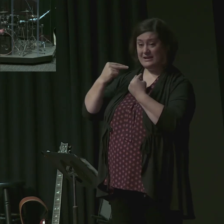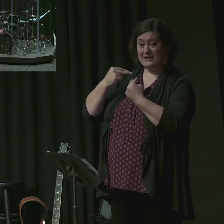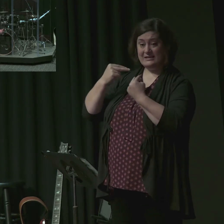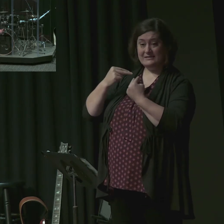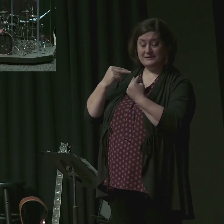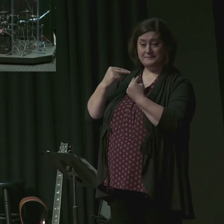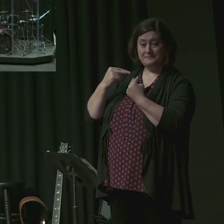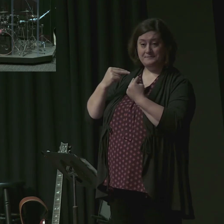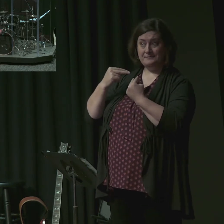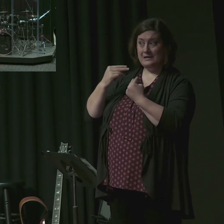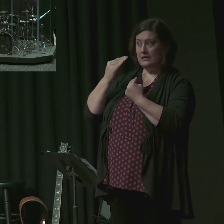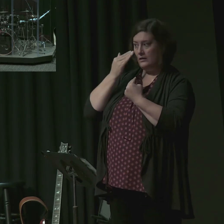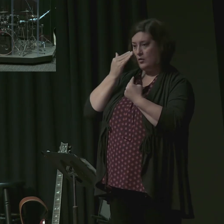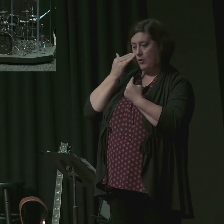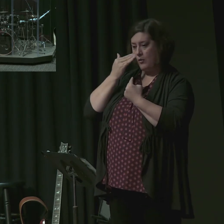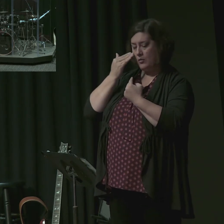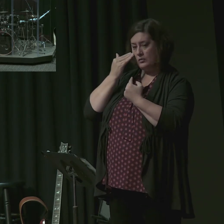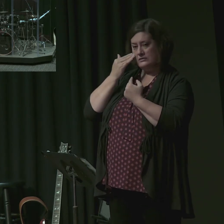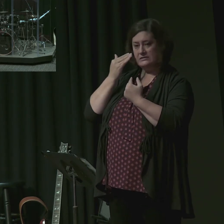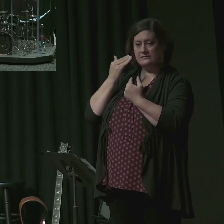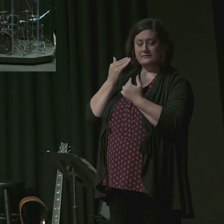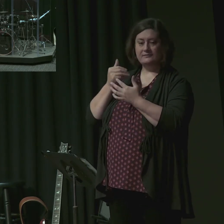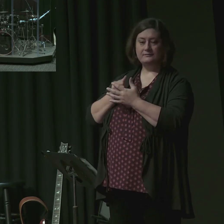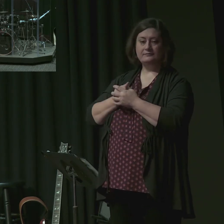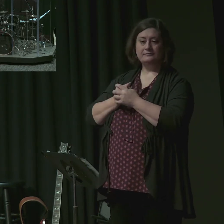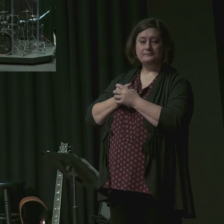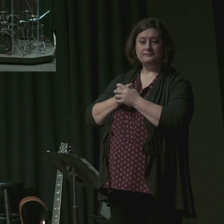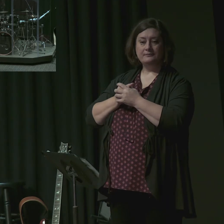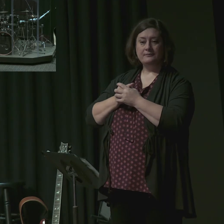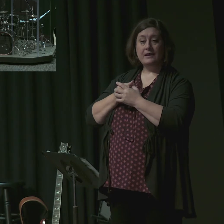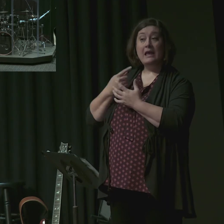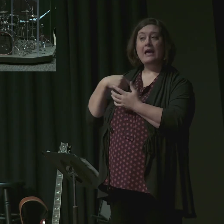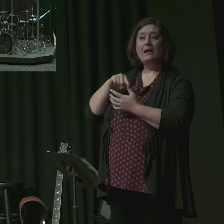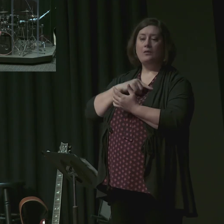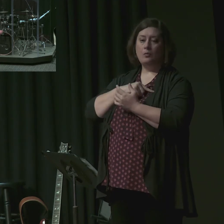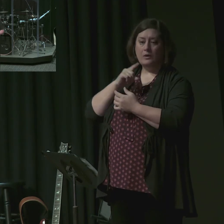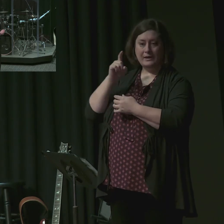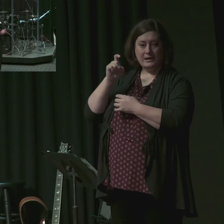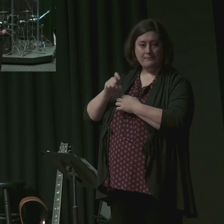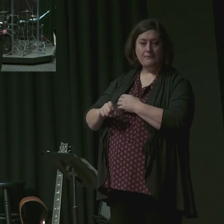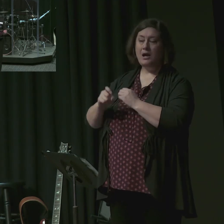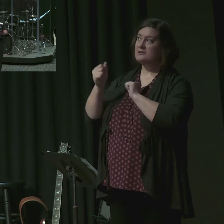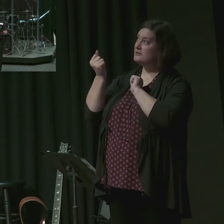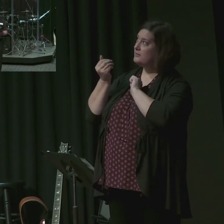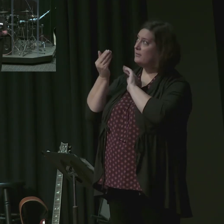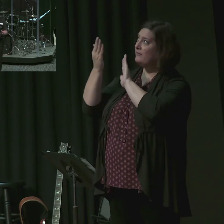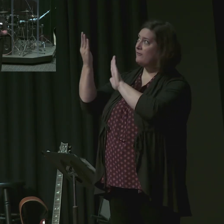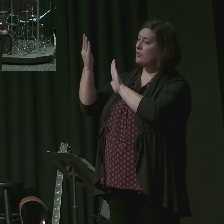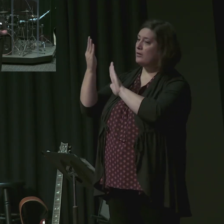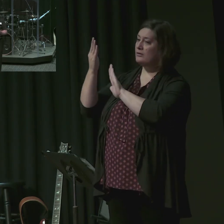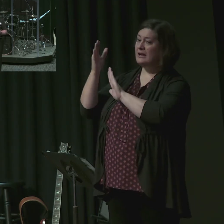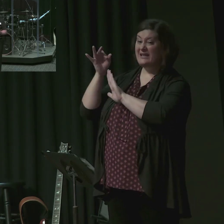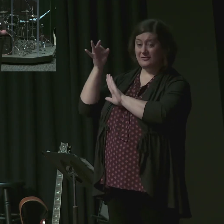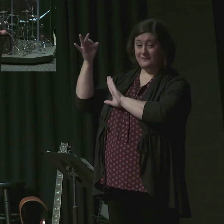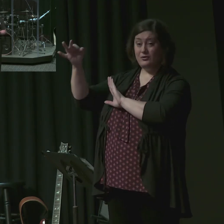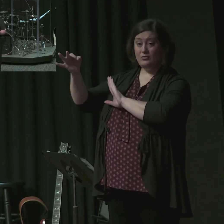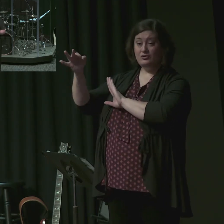It is not just that he sees and knows, but there is an accounting that will be given to the one we are